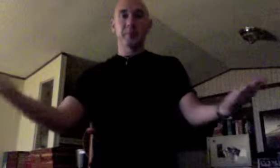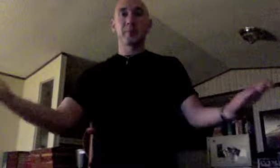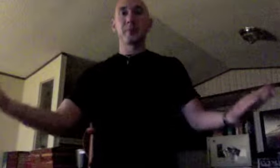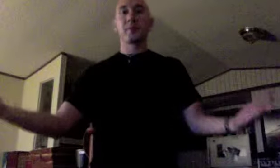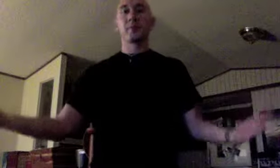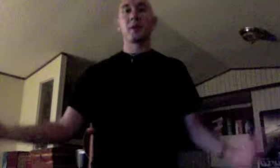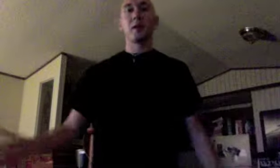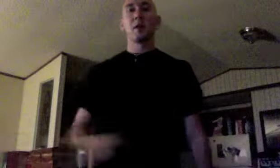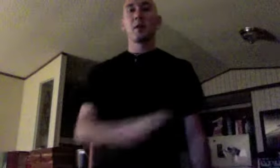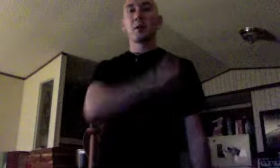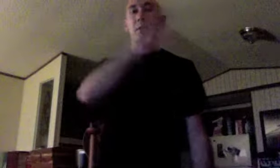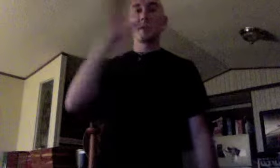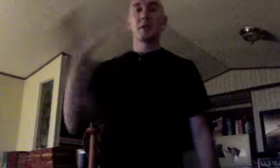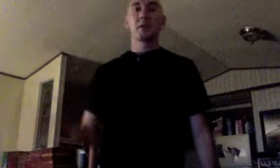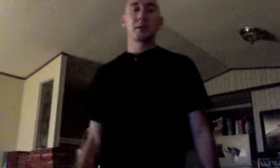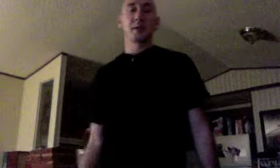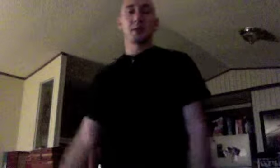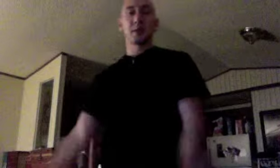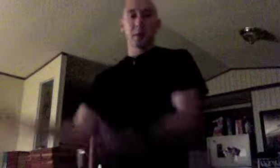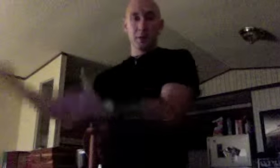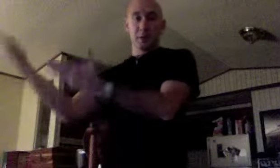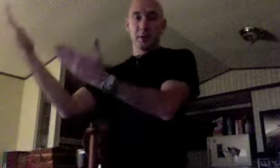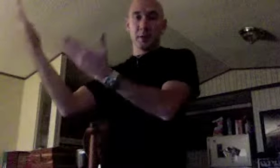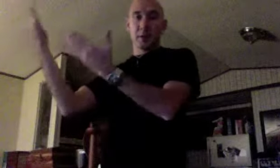Christ is come.